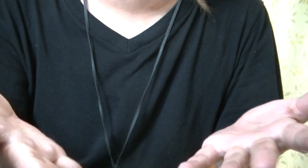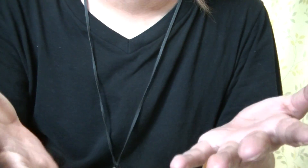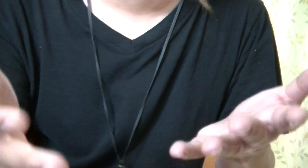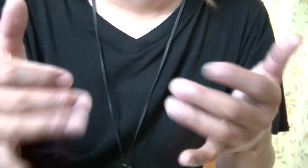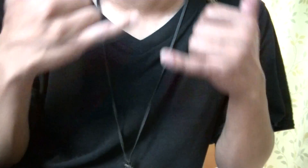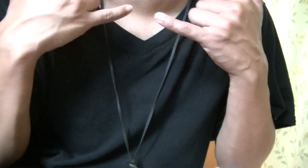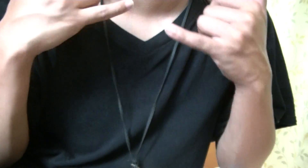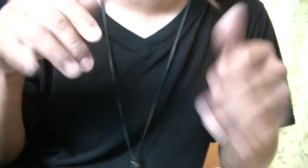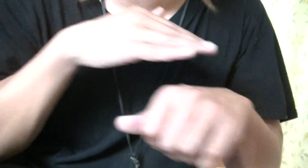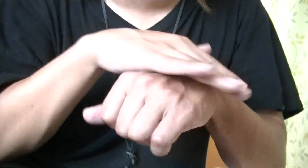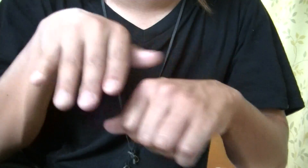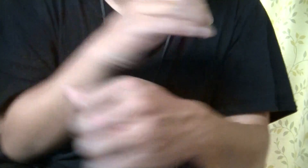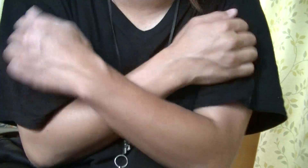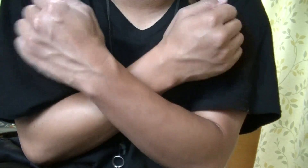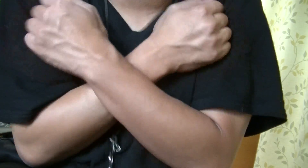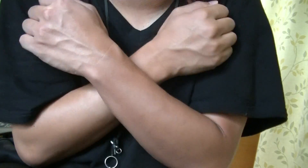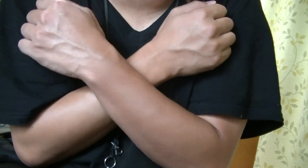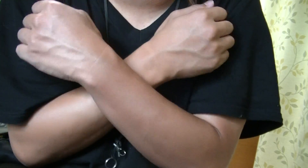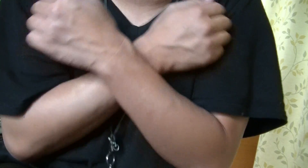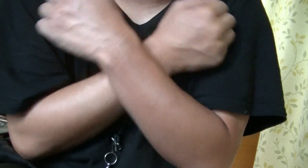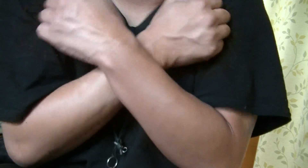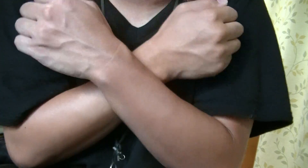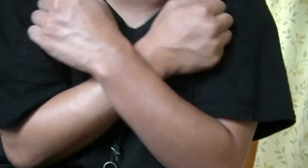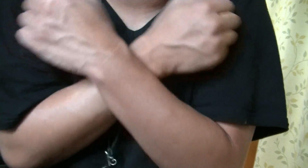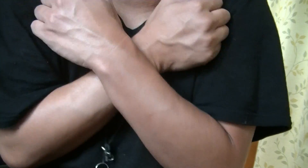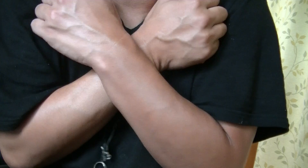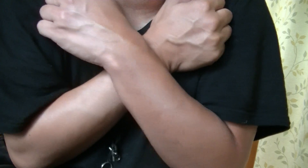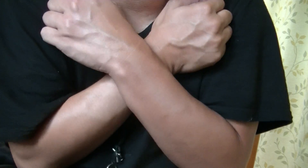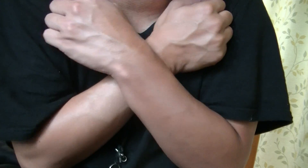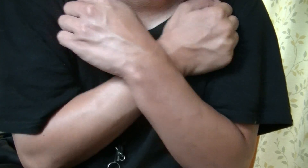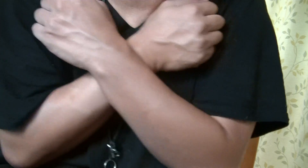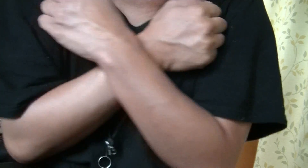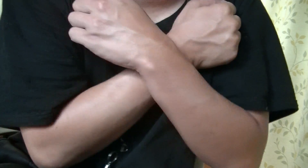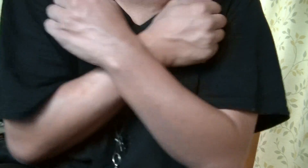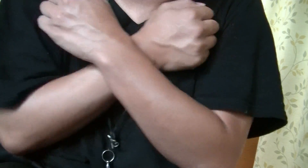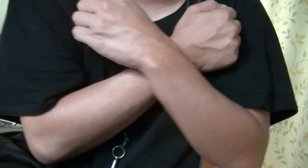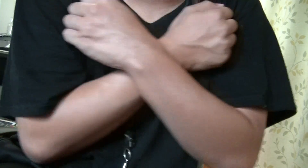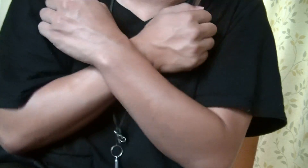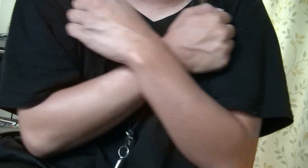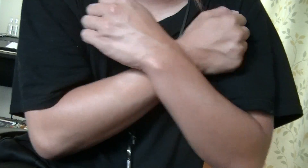I love you, oh, I still love you Oh,